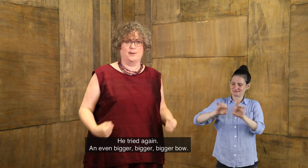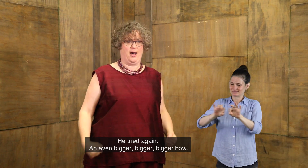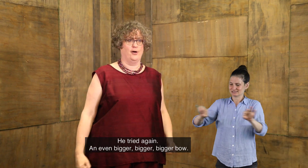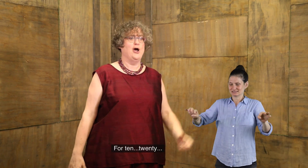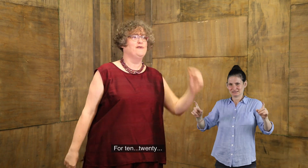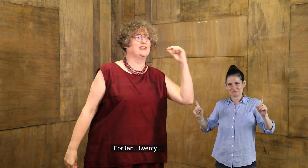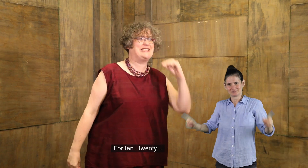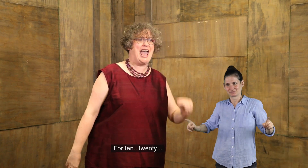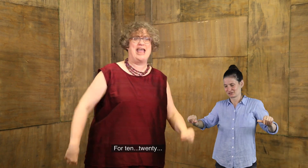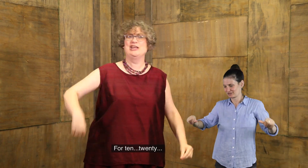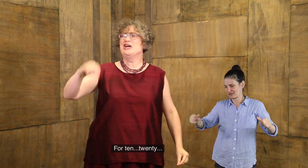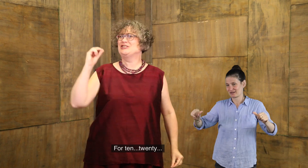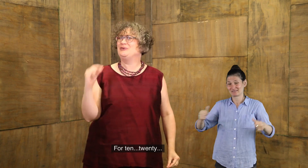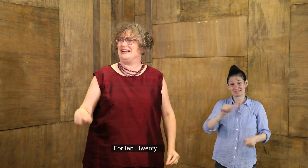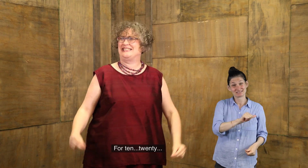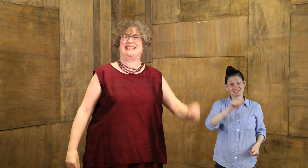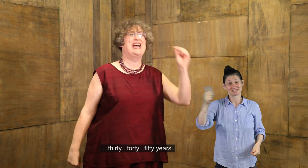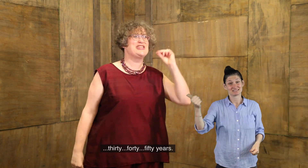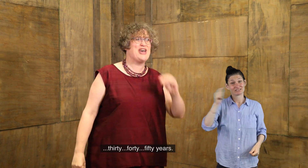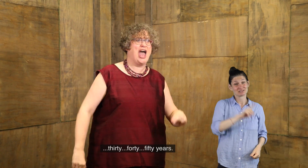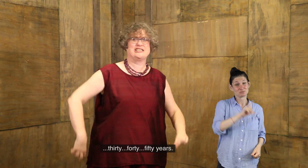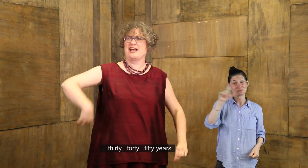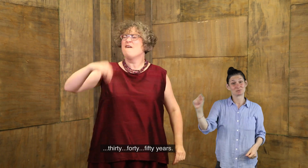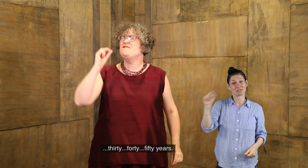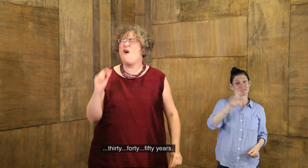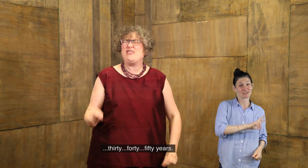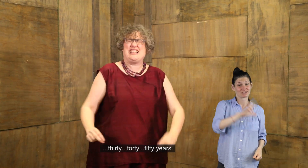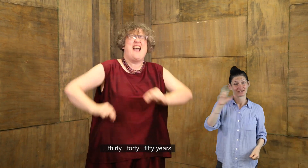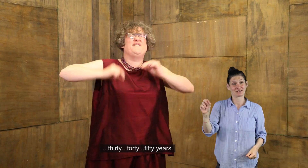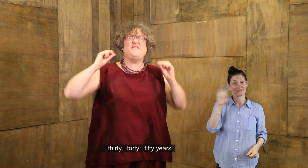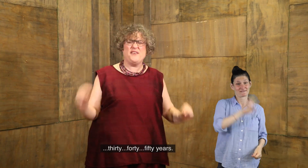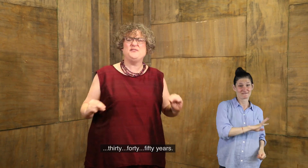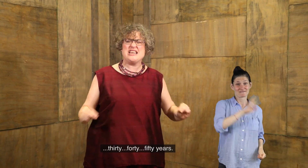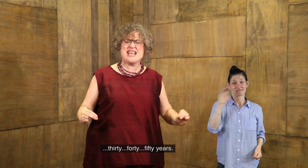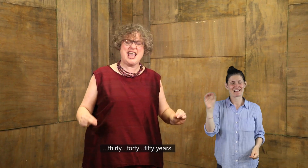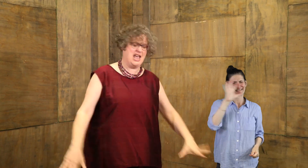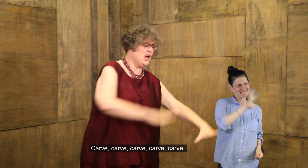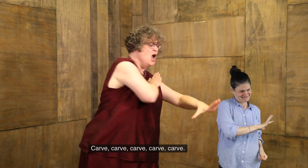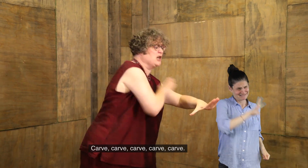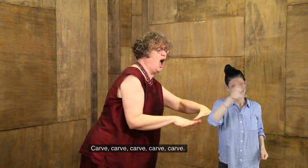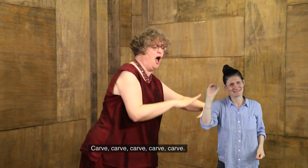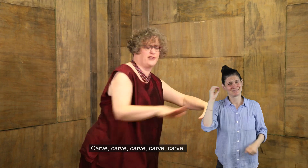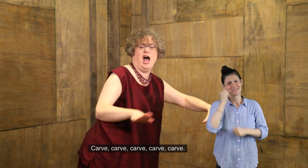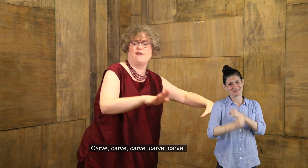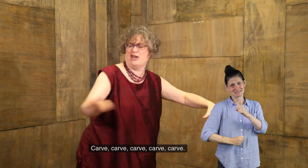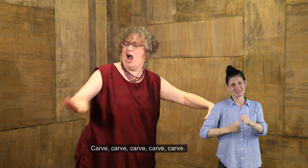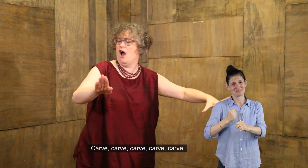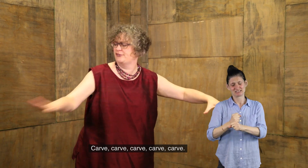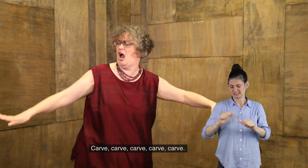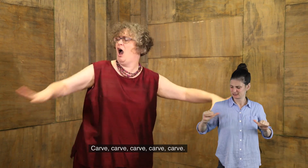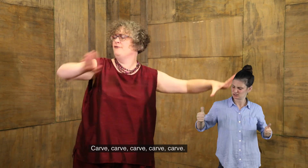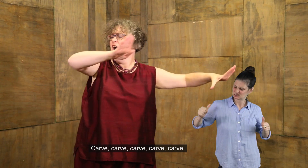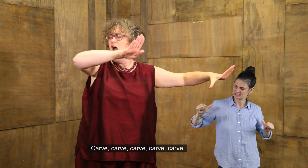bigger bow. For ten, twenty, thirty, forty, fifty years. Carve, carve,